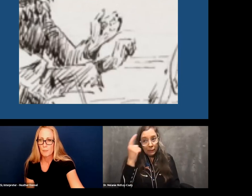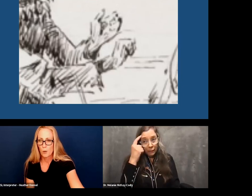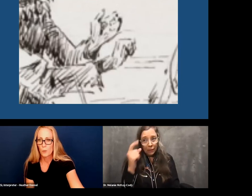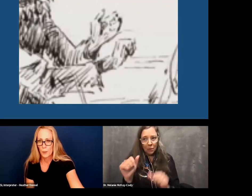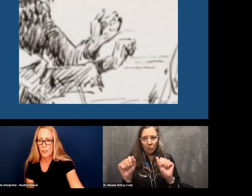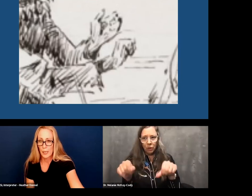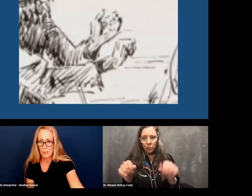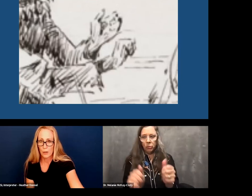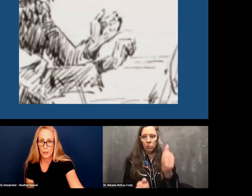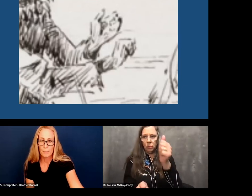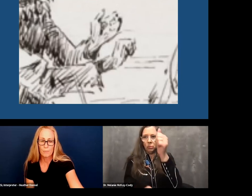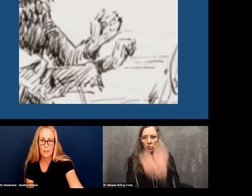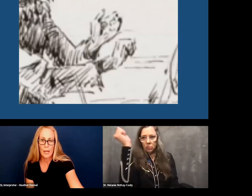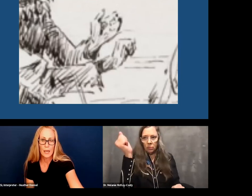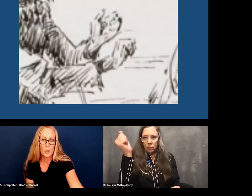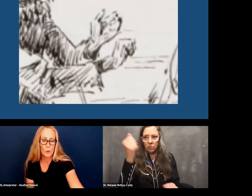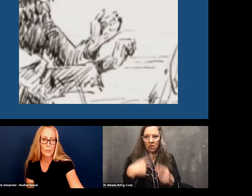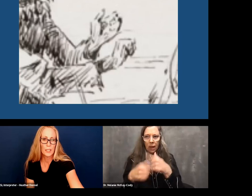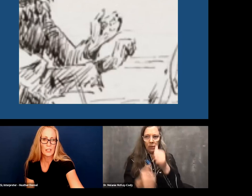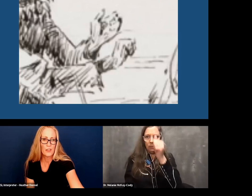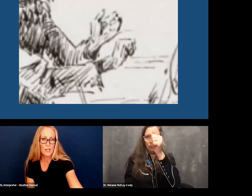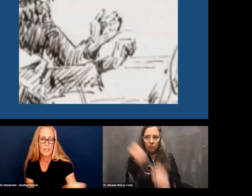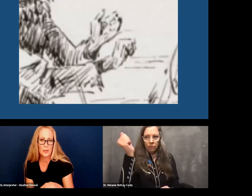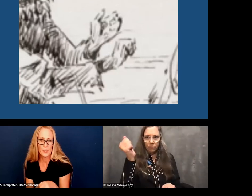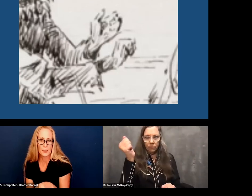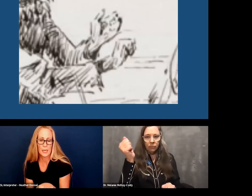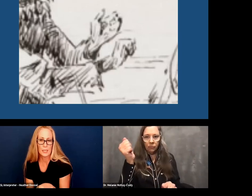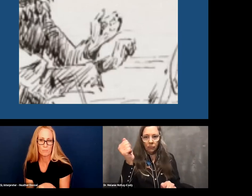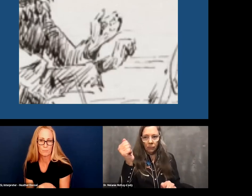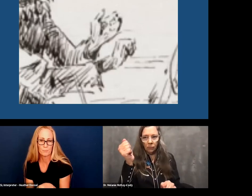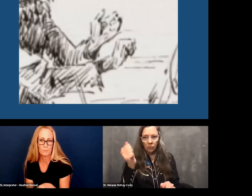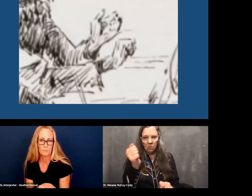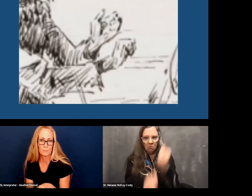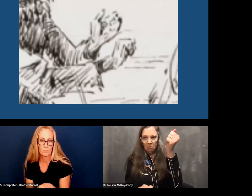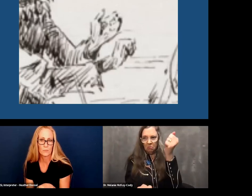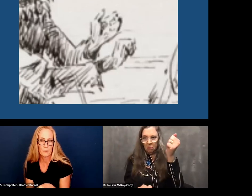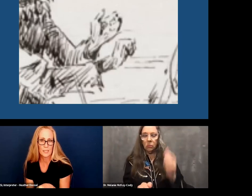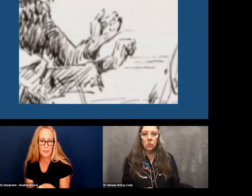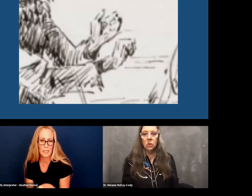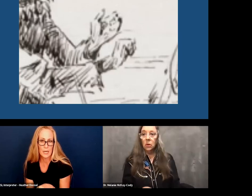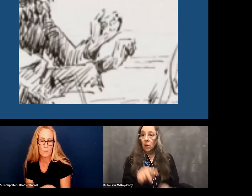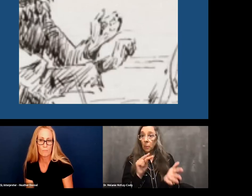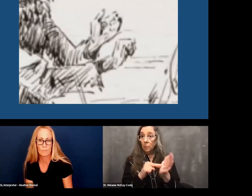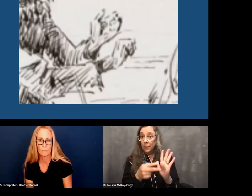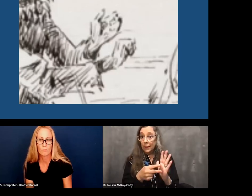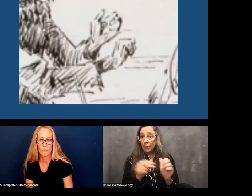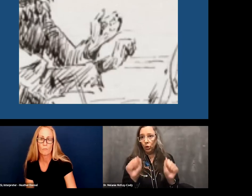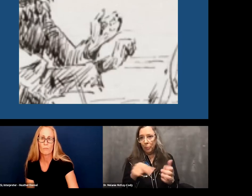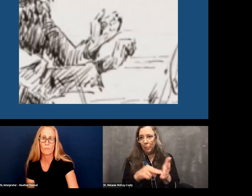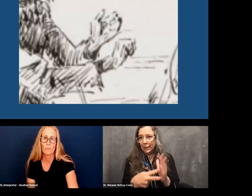I spoke with a hand talker who indicated they think it's this sign that I'm exhibiting now.